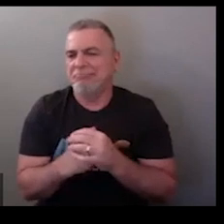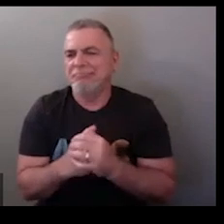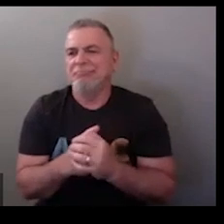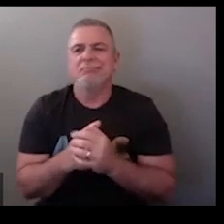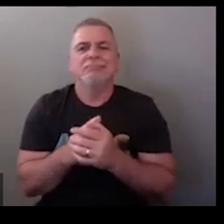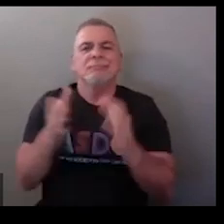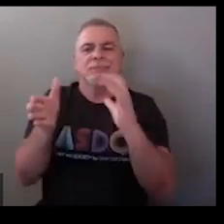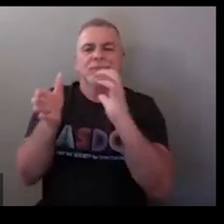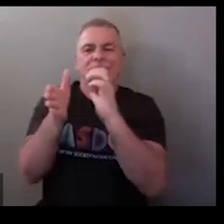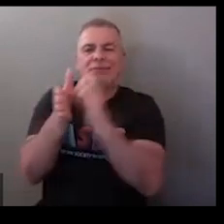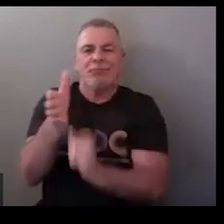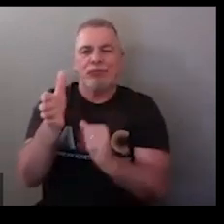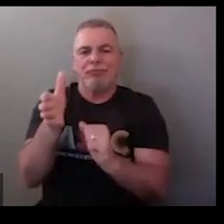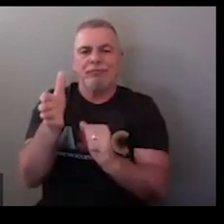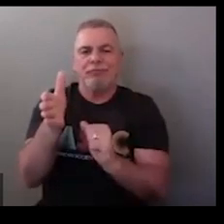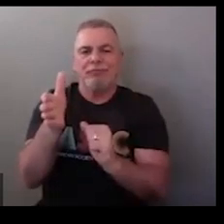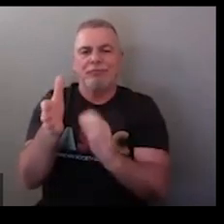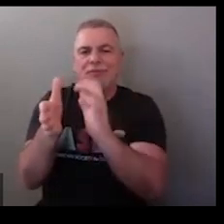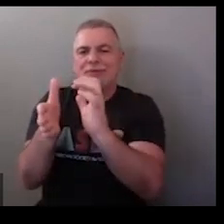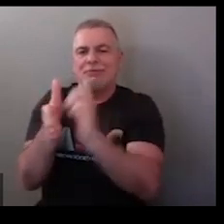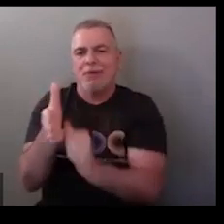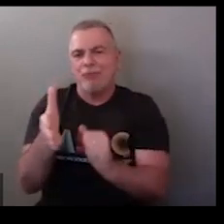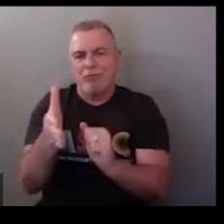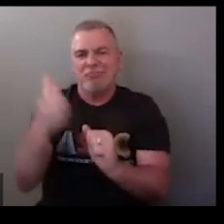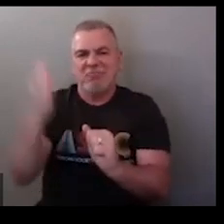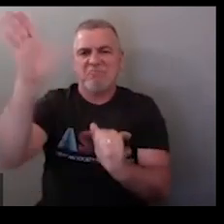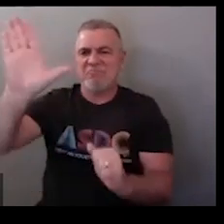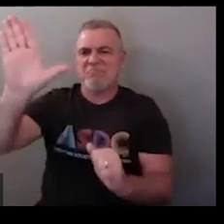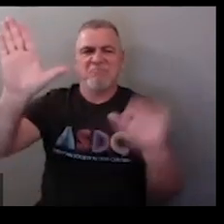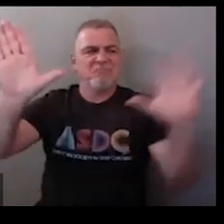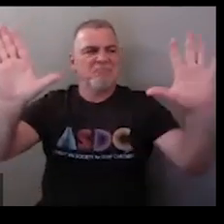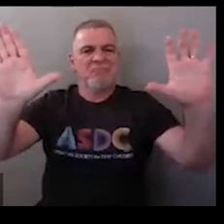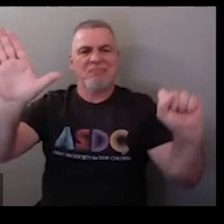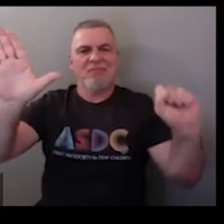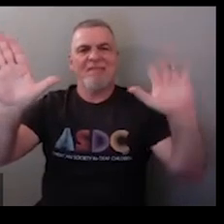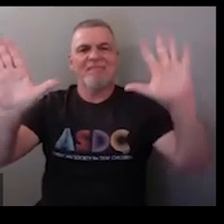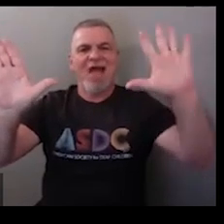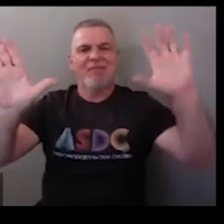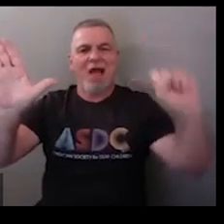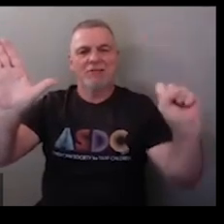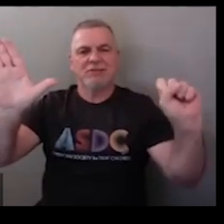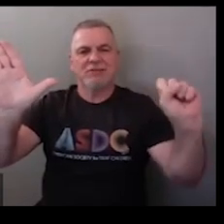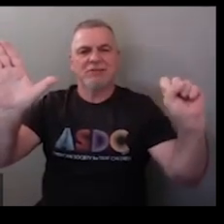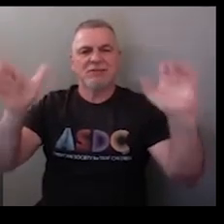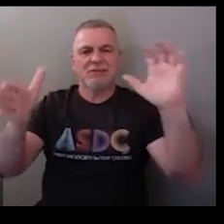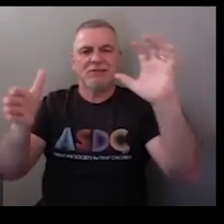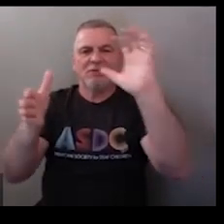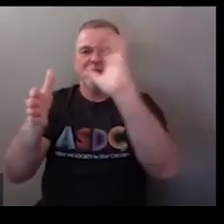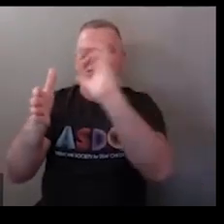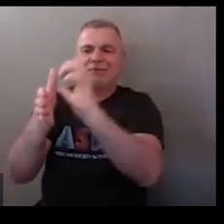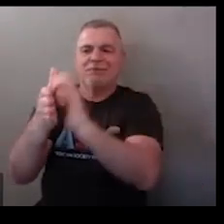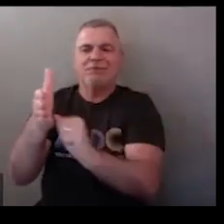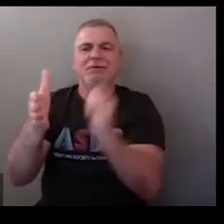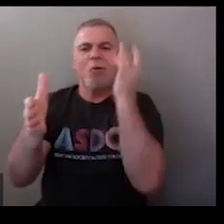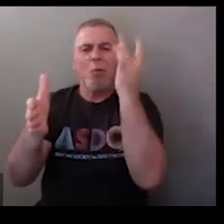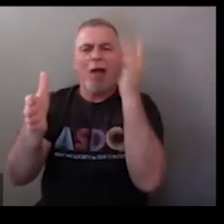we'll repeat them at the end of the slides subtract to take away so your flat palm and then you bring this from a five